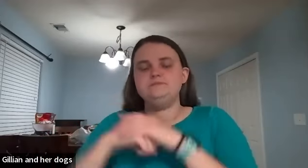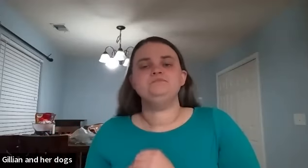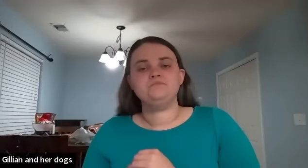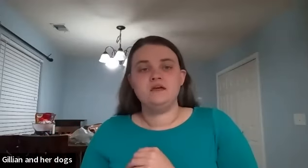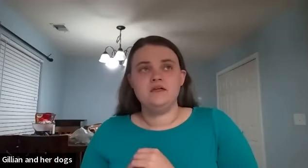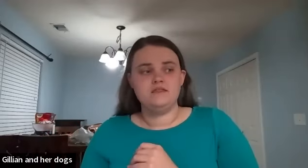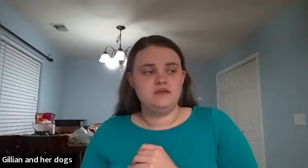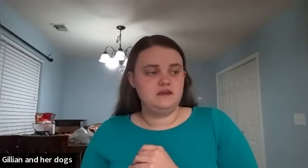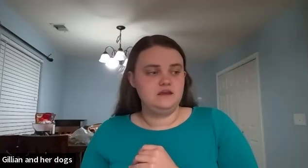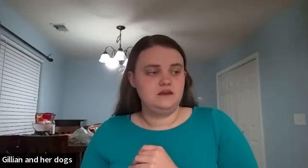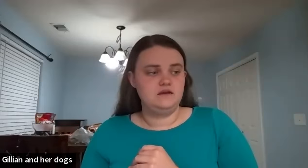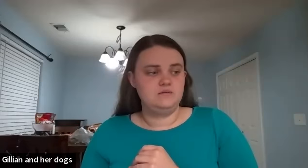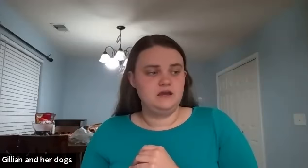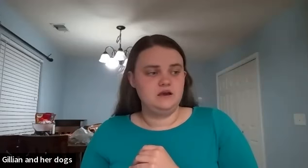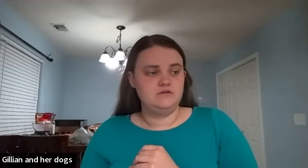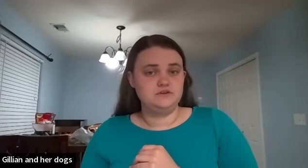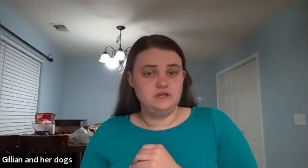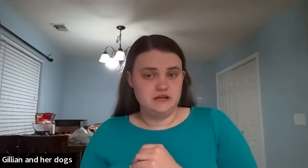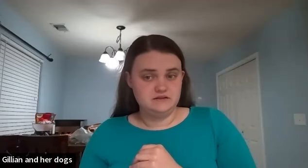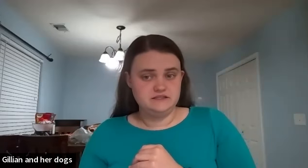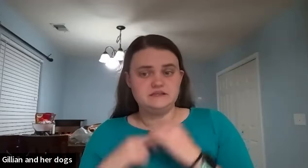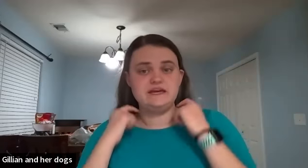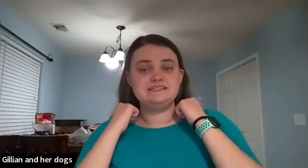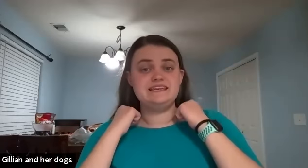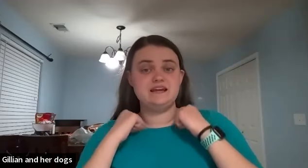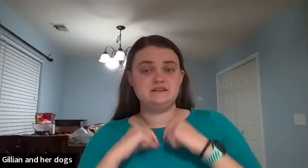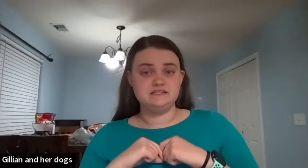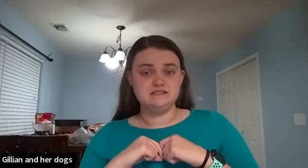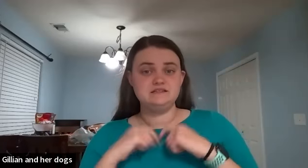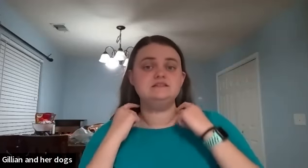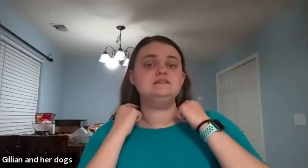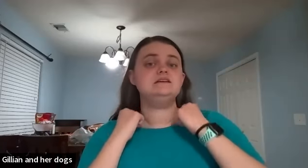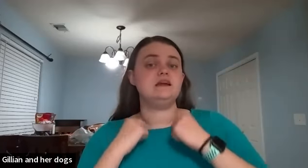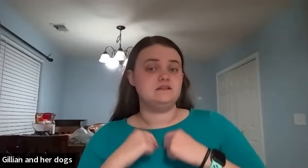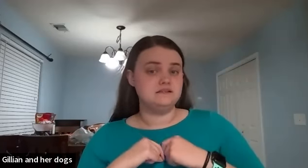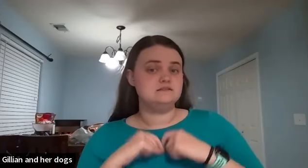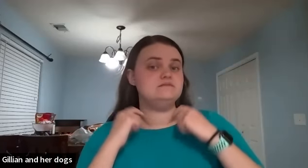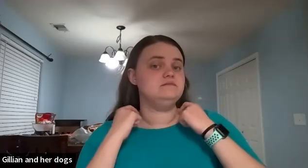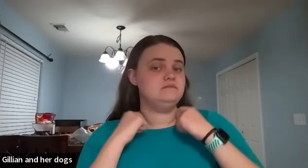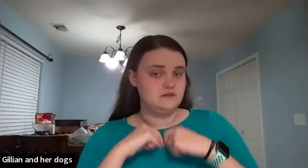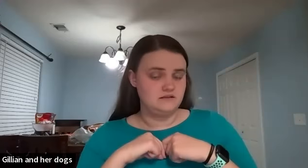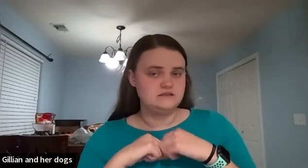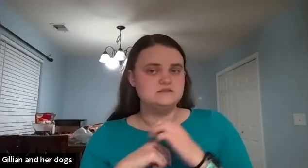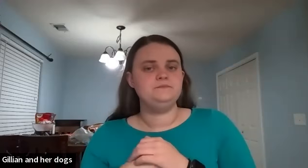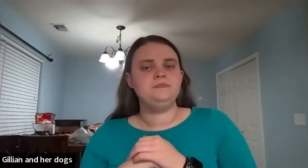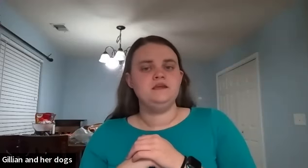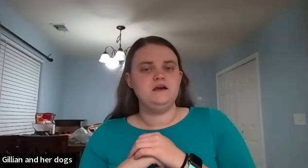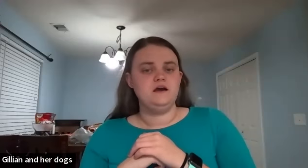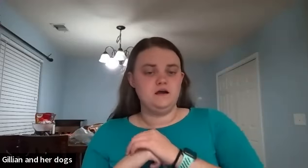then we have necklace and that's necklace necklace necklace um